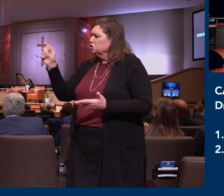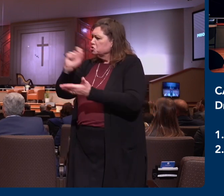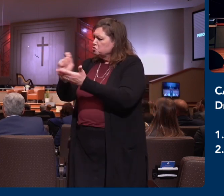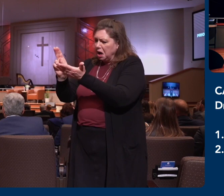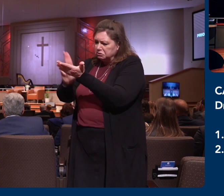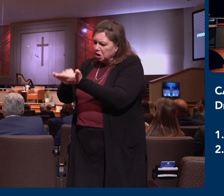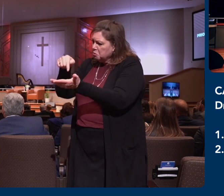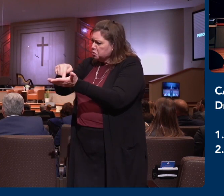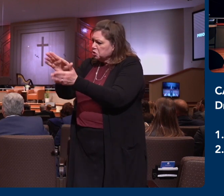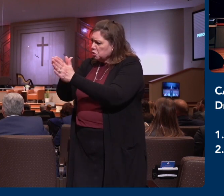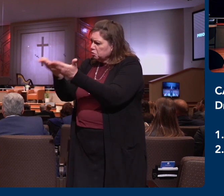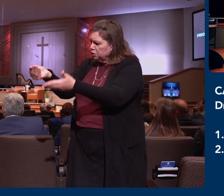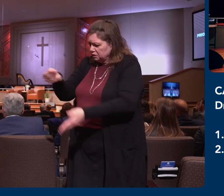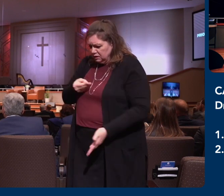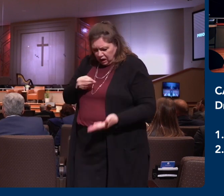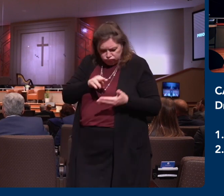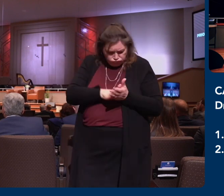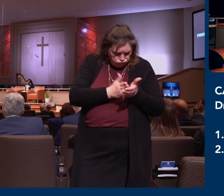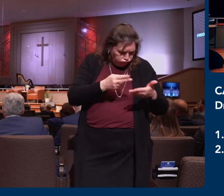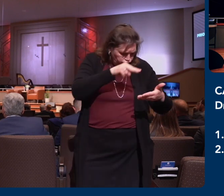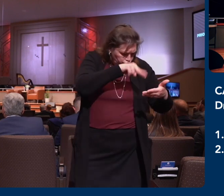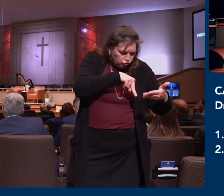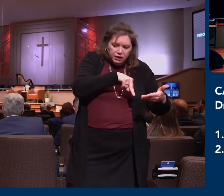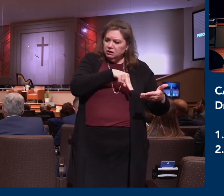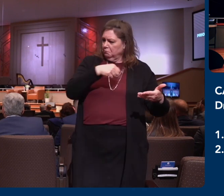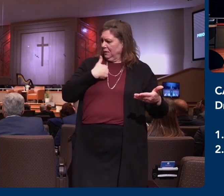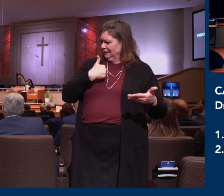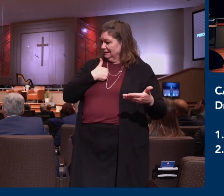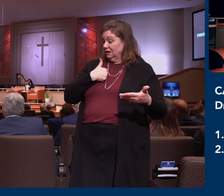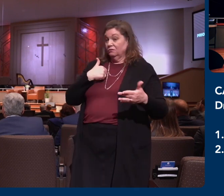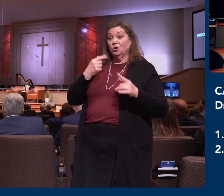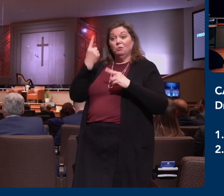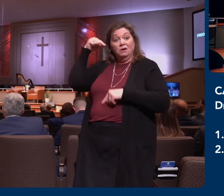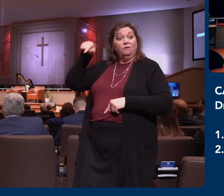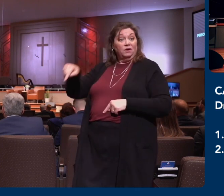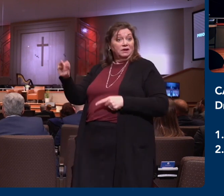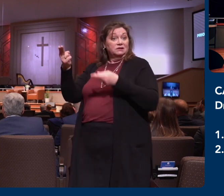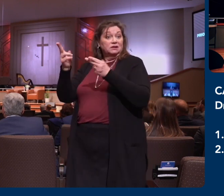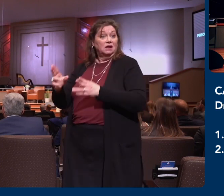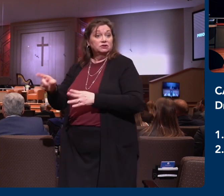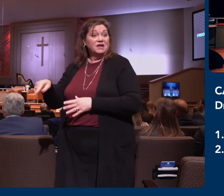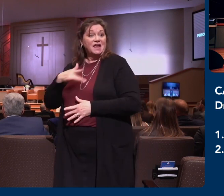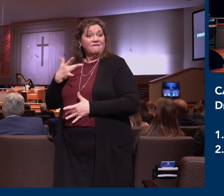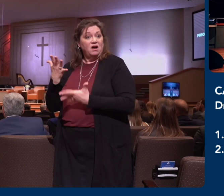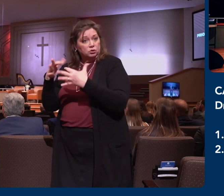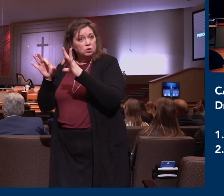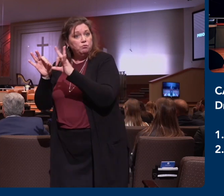I'll be able to, you know, find that out. But to him, that was a priority in ministry.